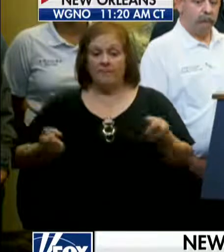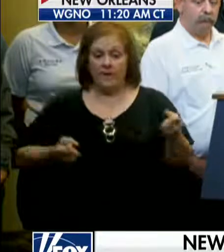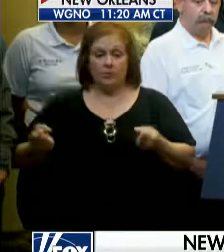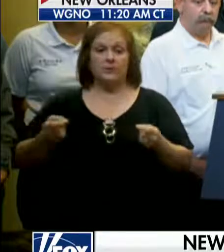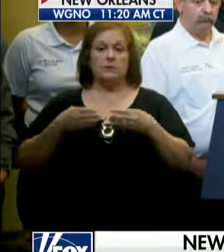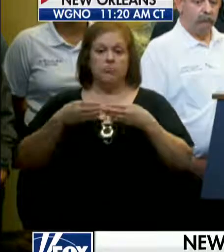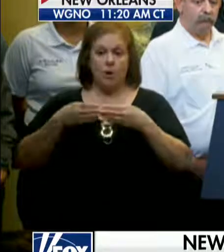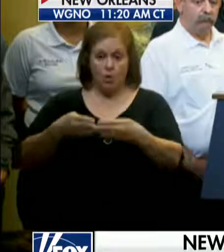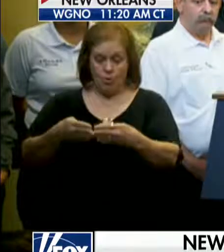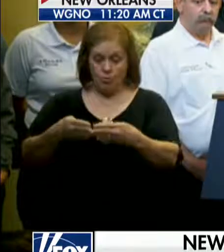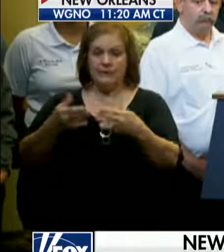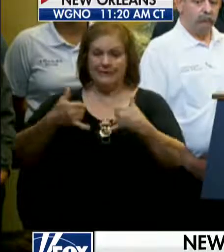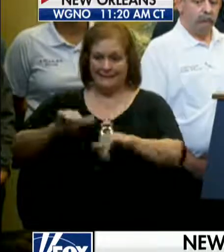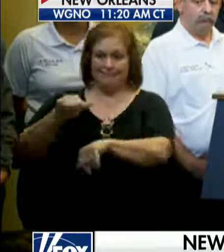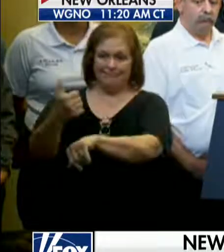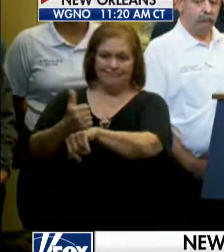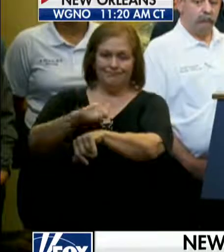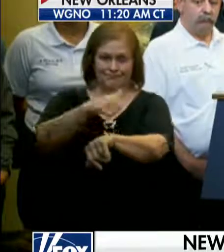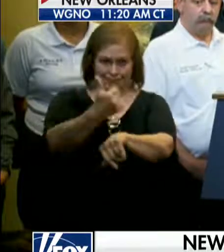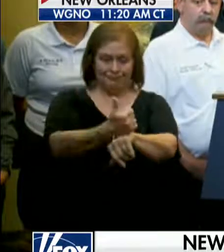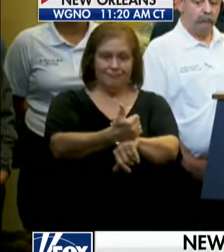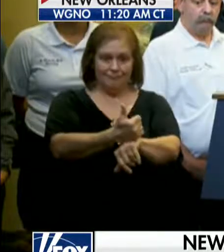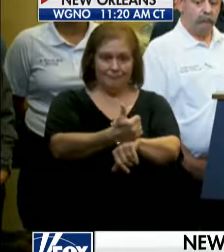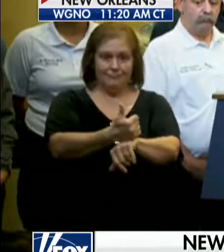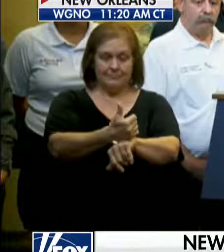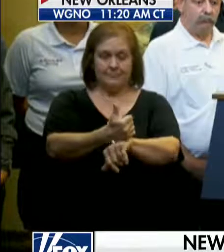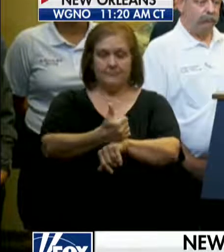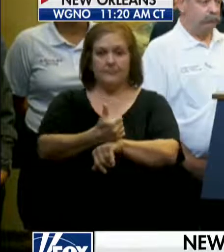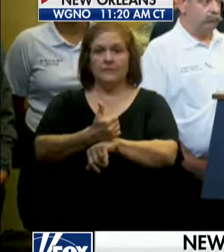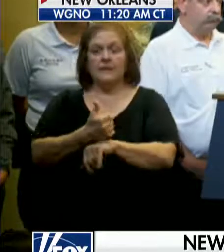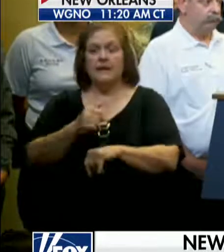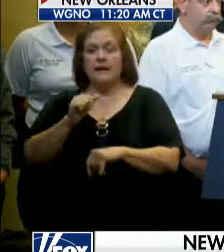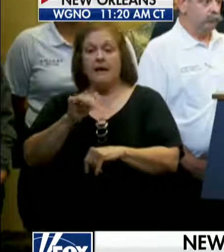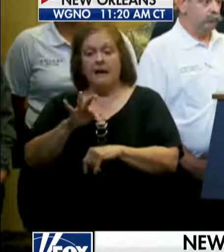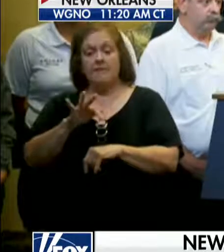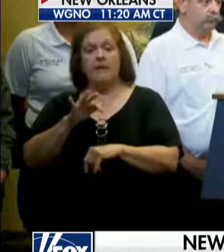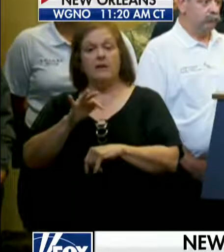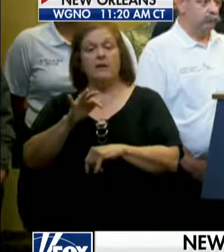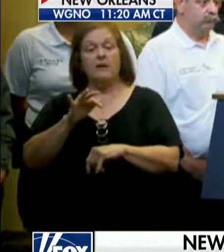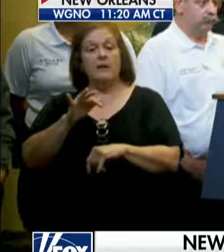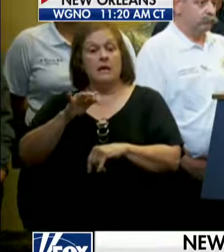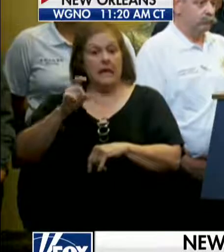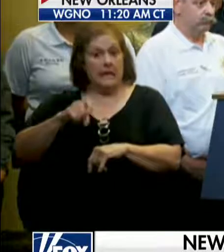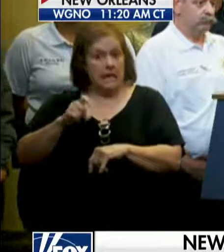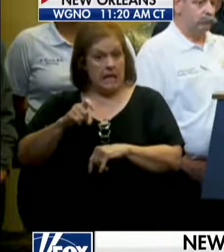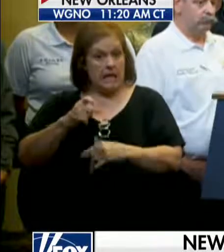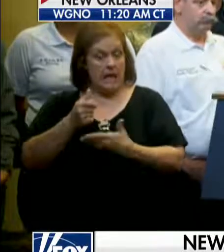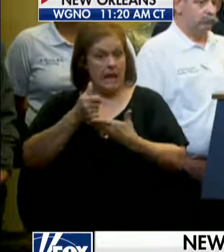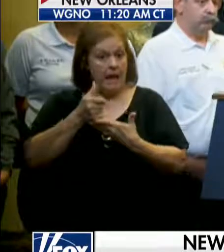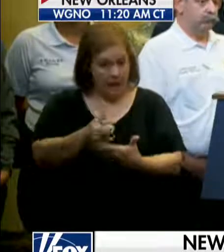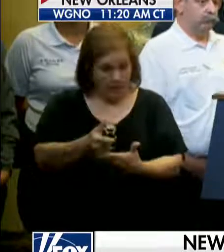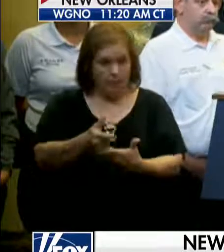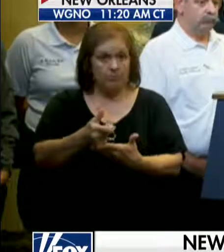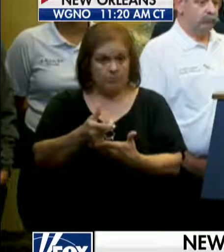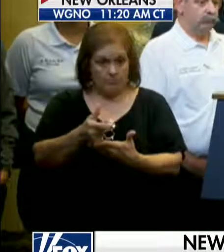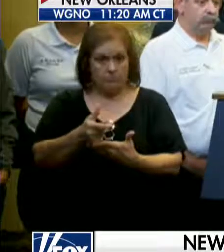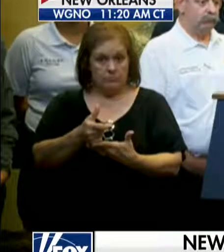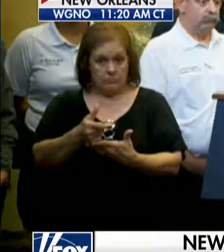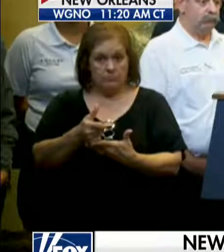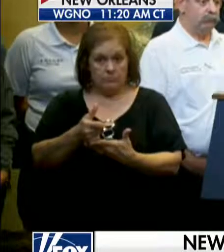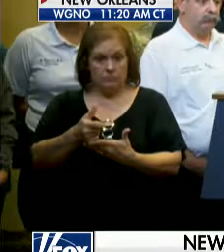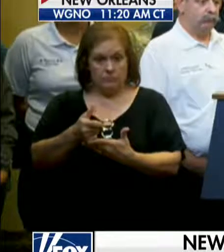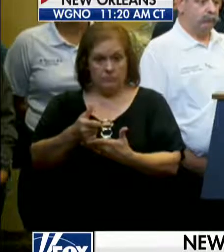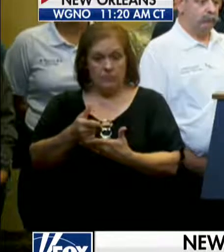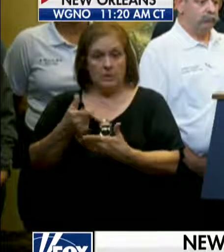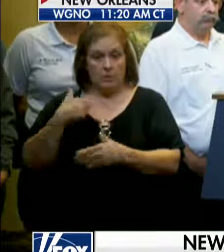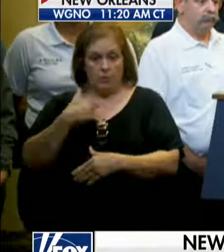remain pre-staged around the city. Should water rescues be needed again, we're expecting